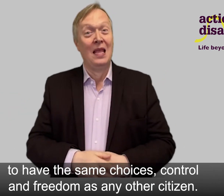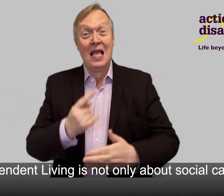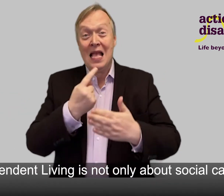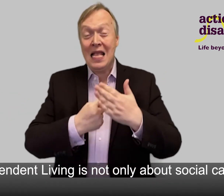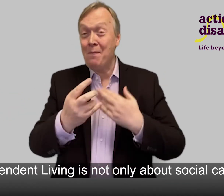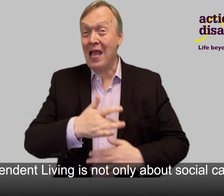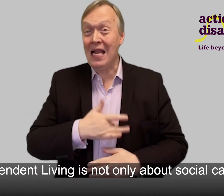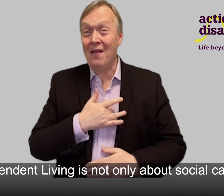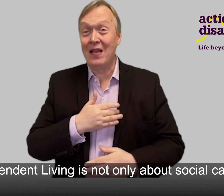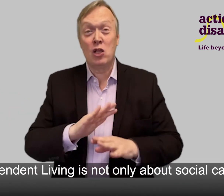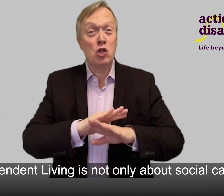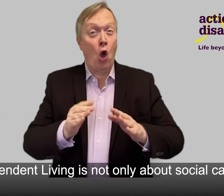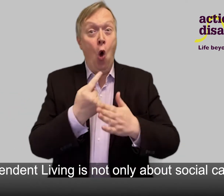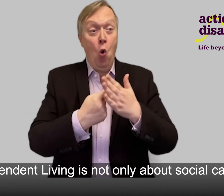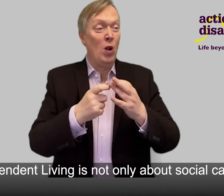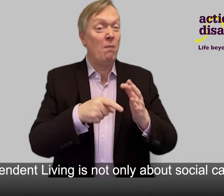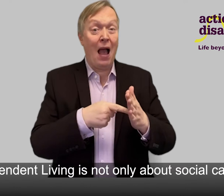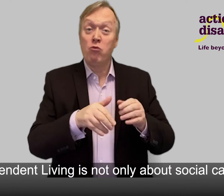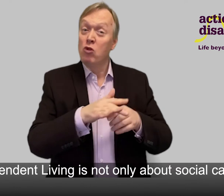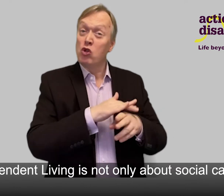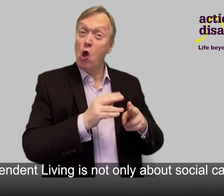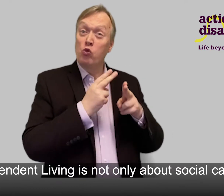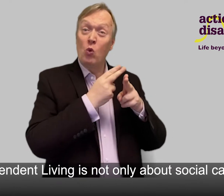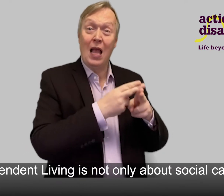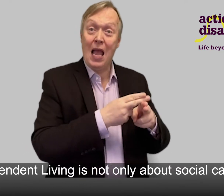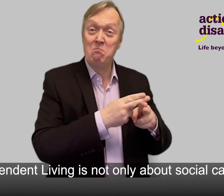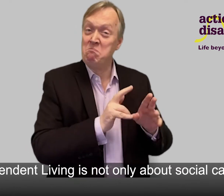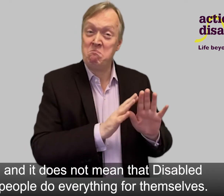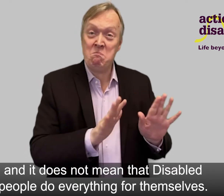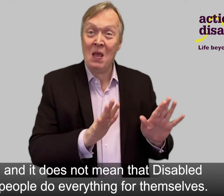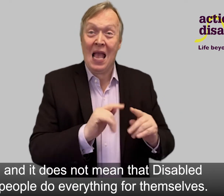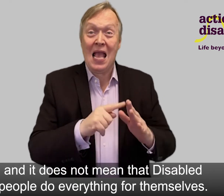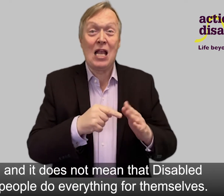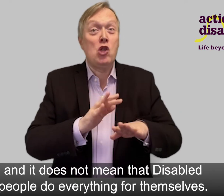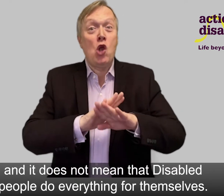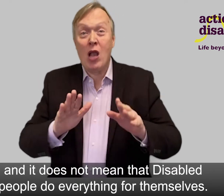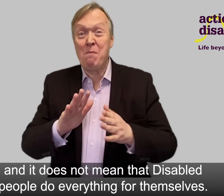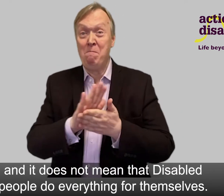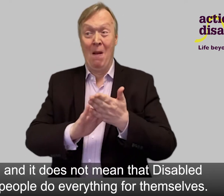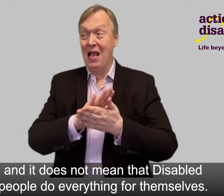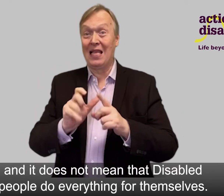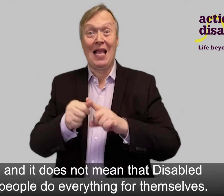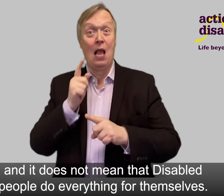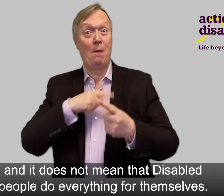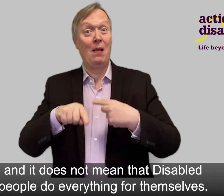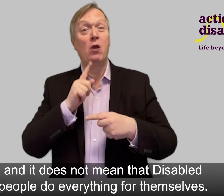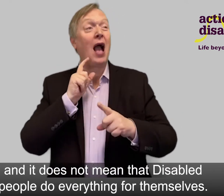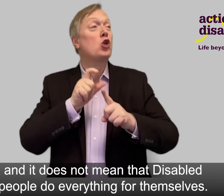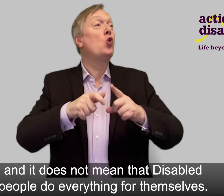Independent living is not only about social care and it does not mean that disabled people do everything for